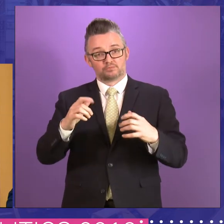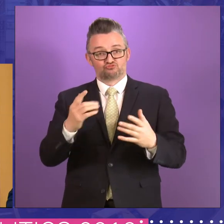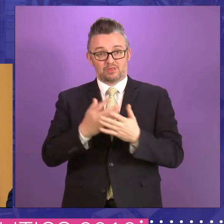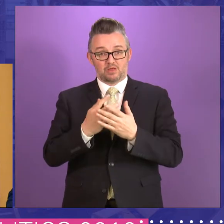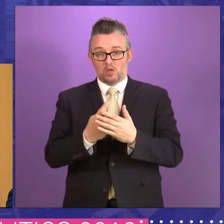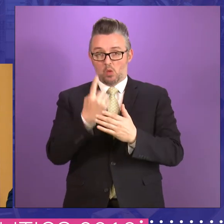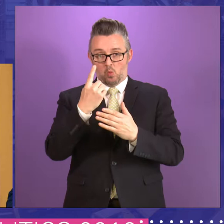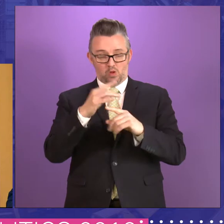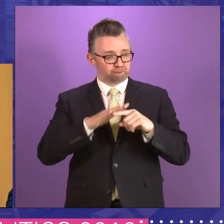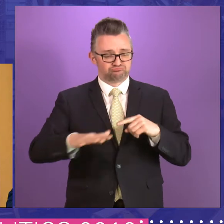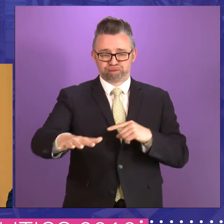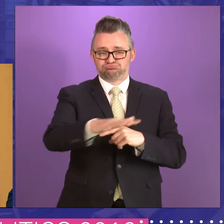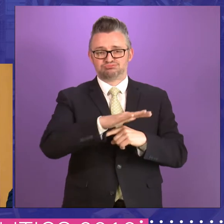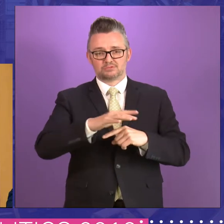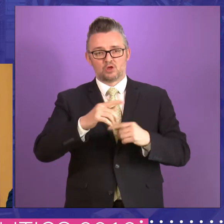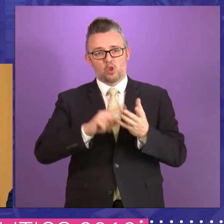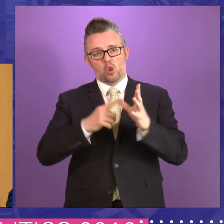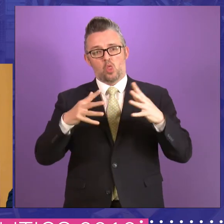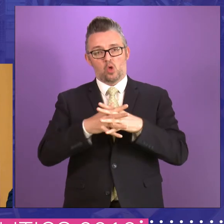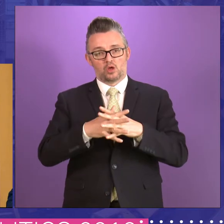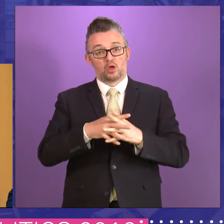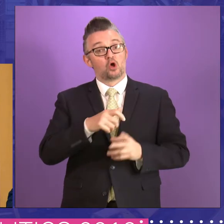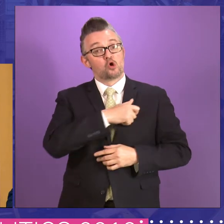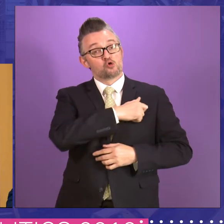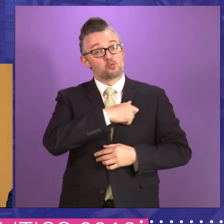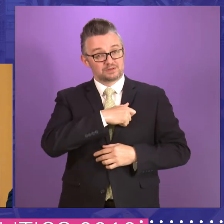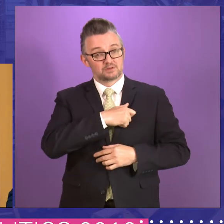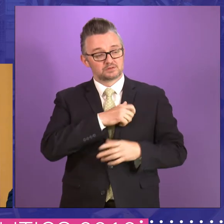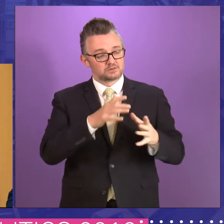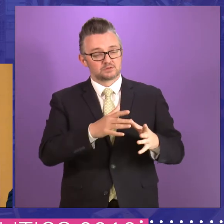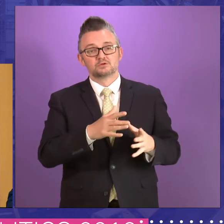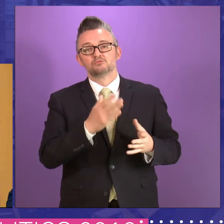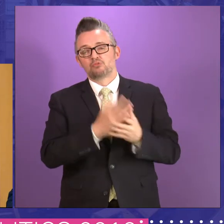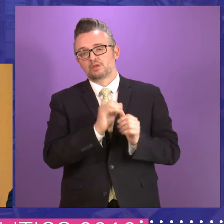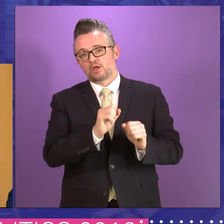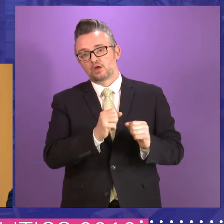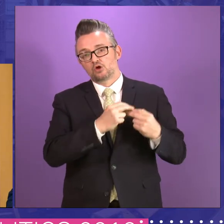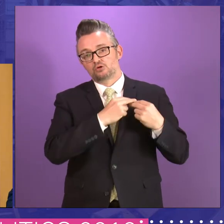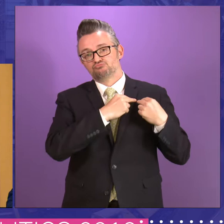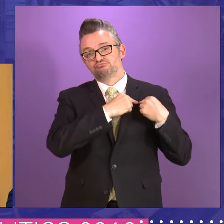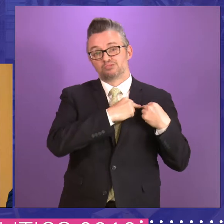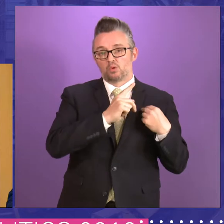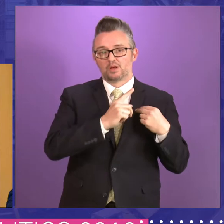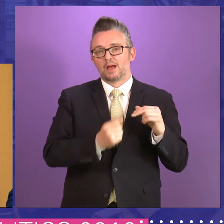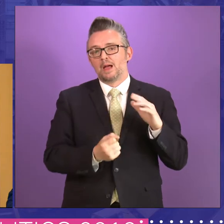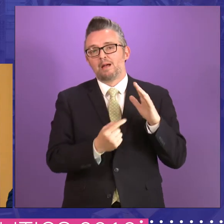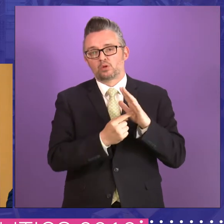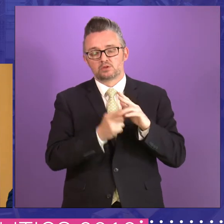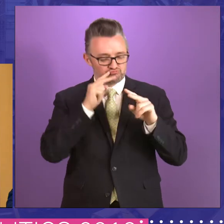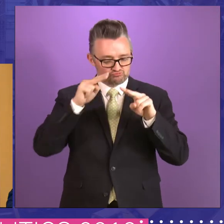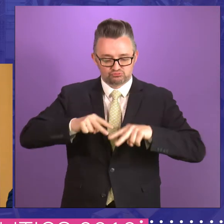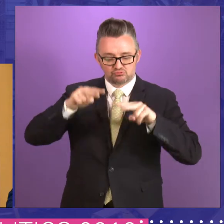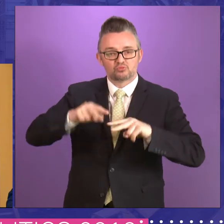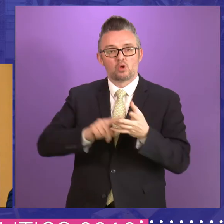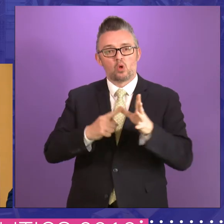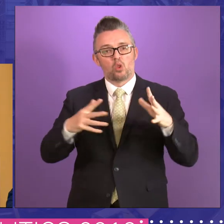one level legislator, the, the committees were always going to have a vital role in reviewing legislation because the